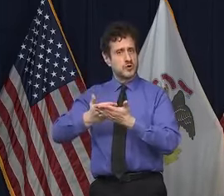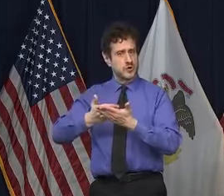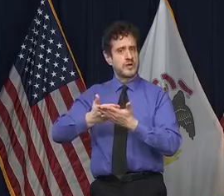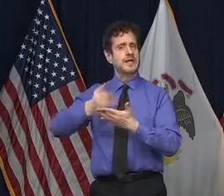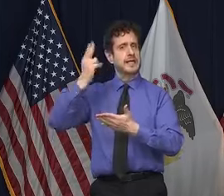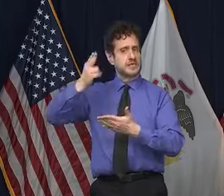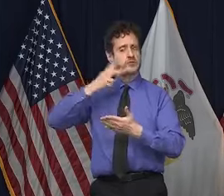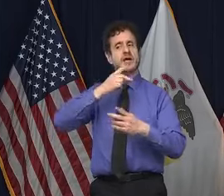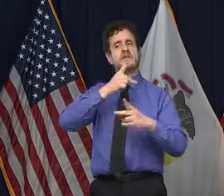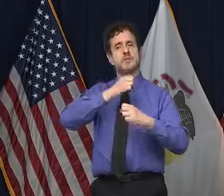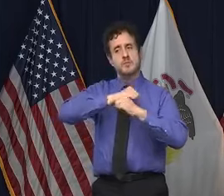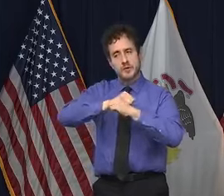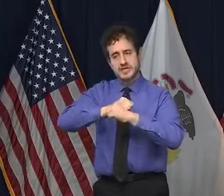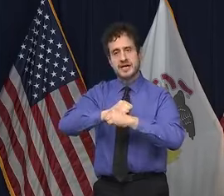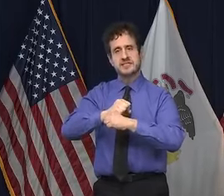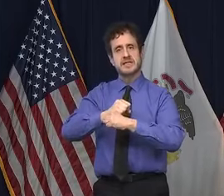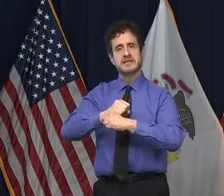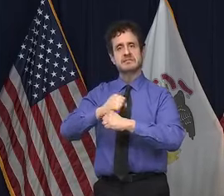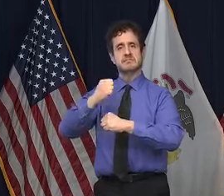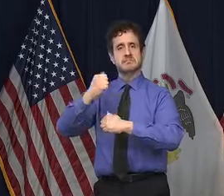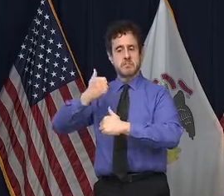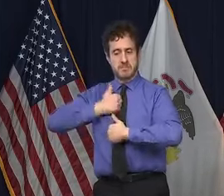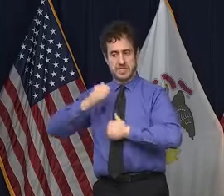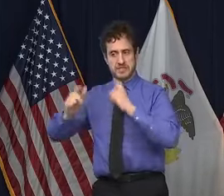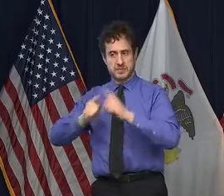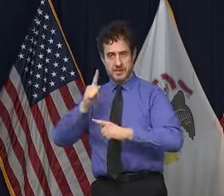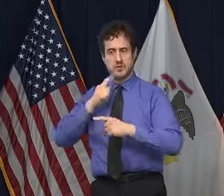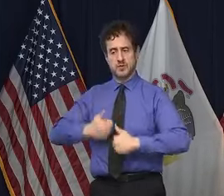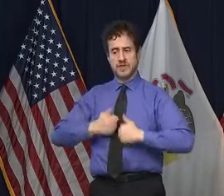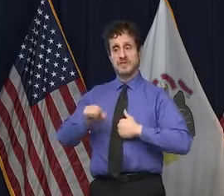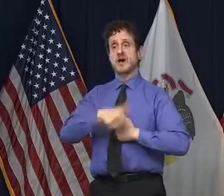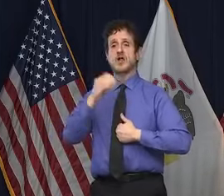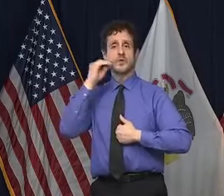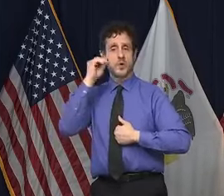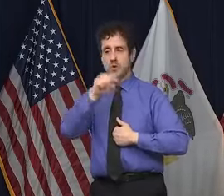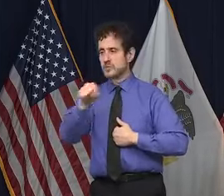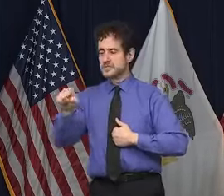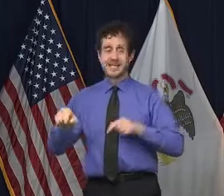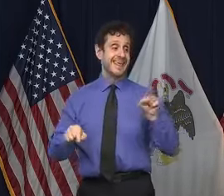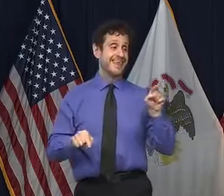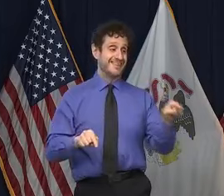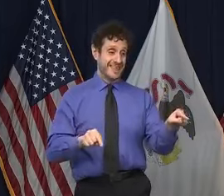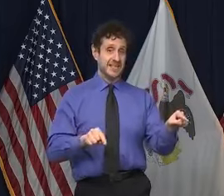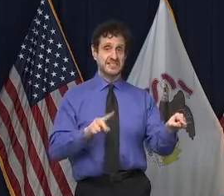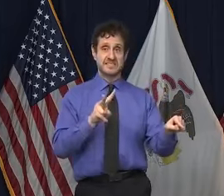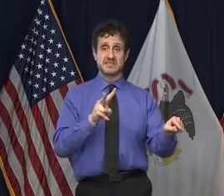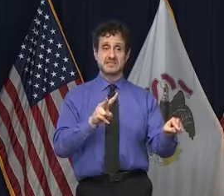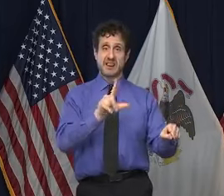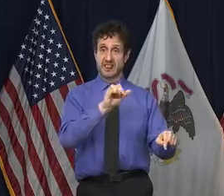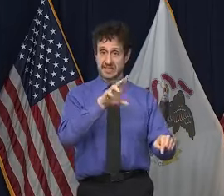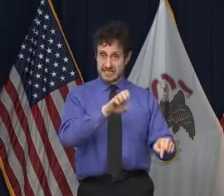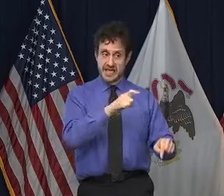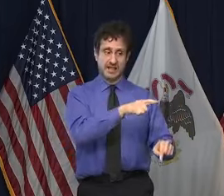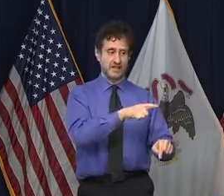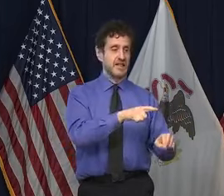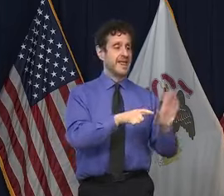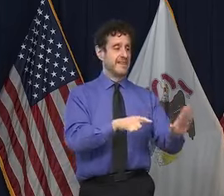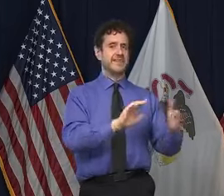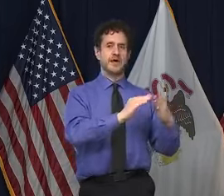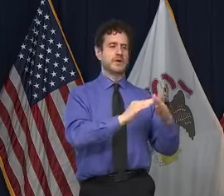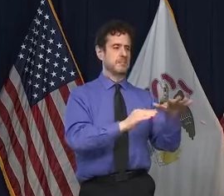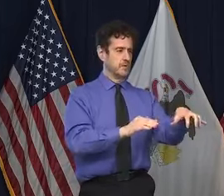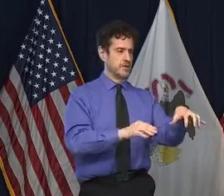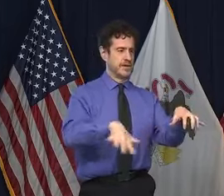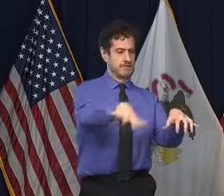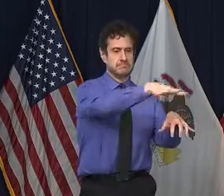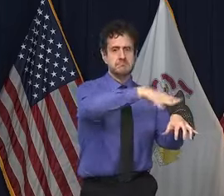this is a veterans' home that's in a community that's got a very high positivity rate. It's